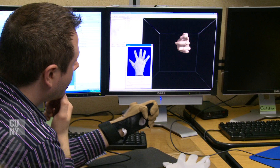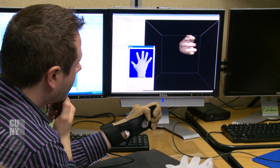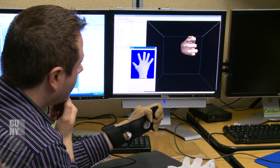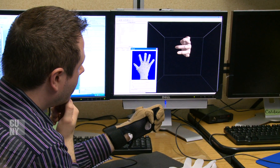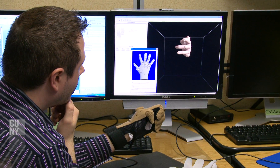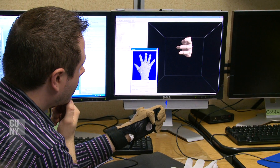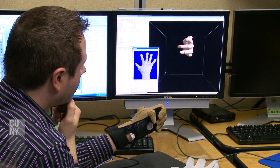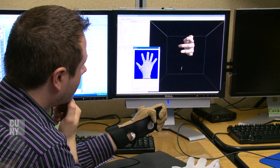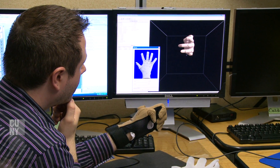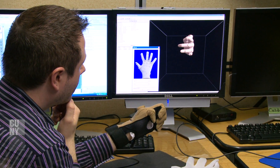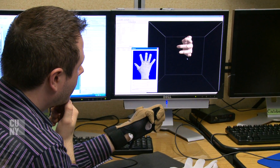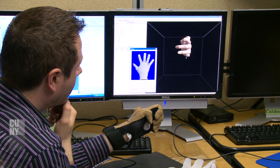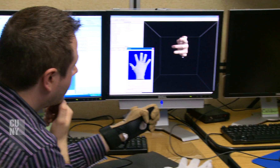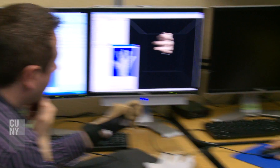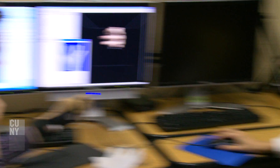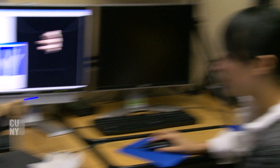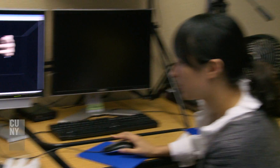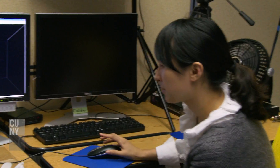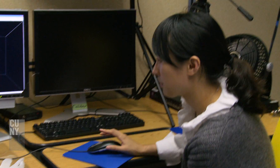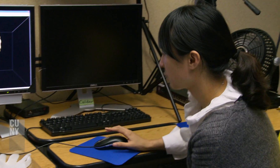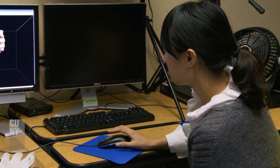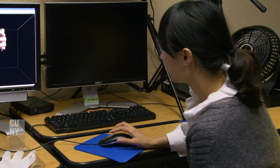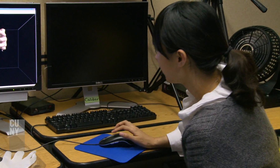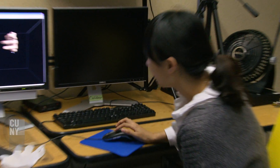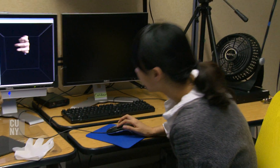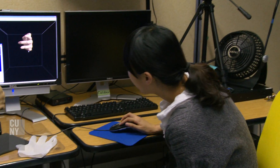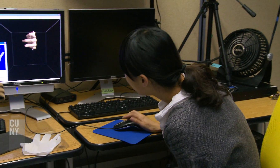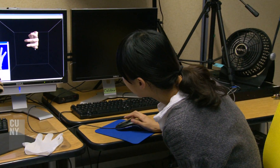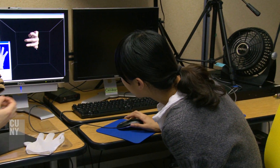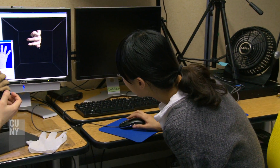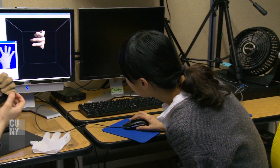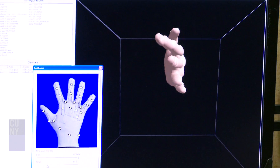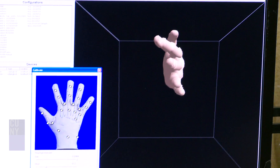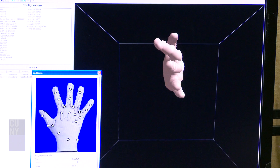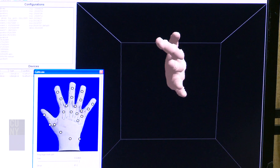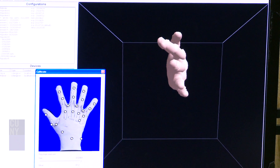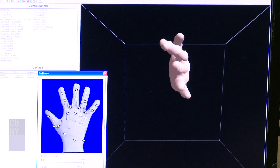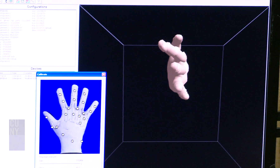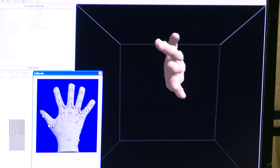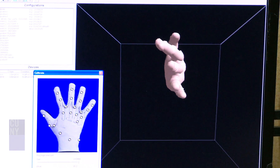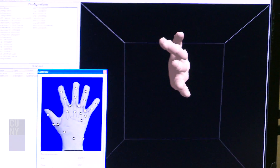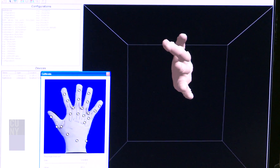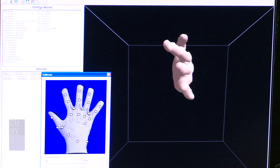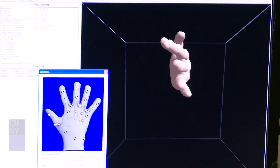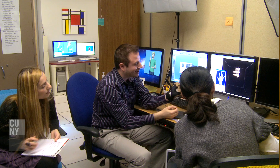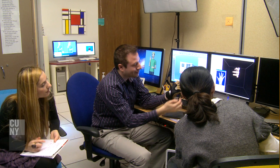develop that skill in English. And if you can produce animations that are easier to understand and move more in the way that humans